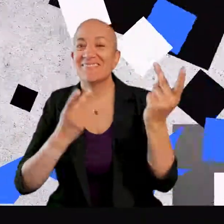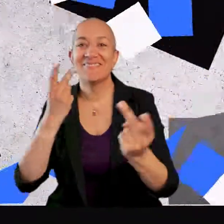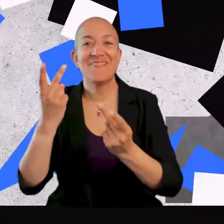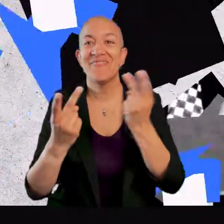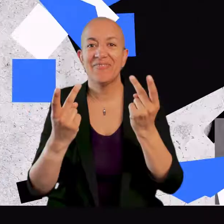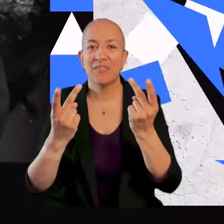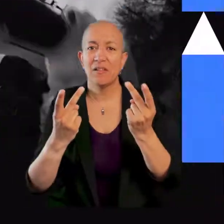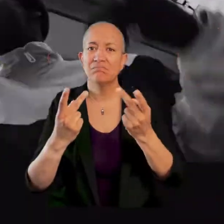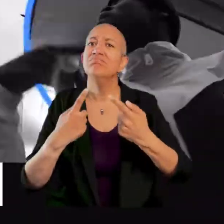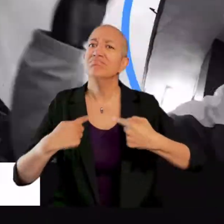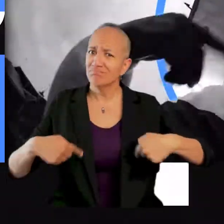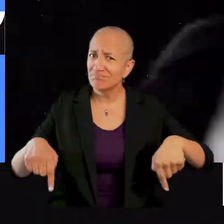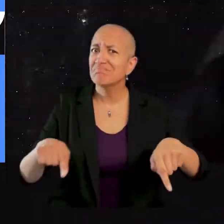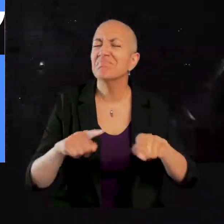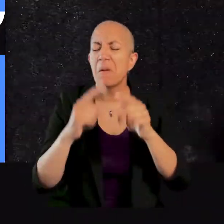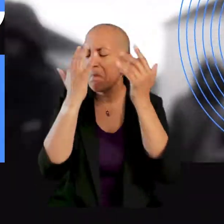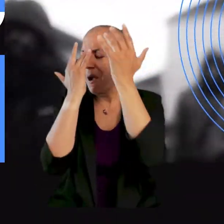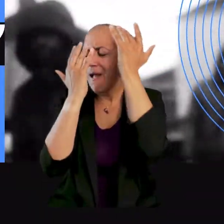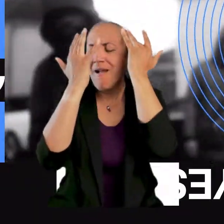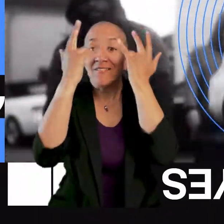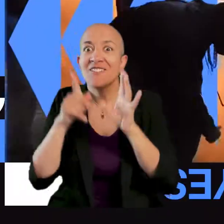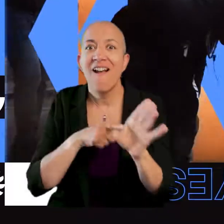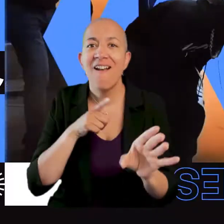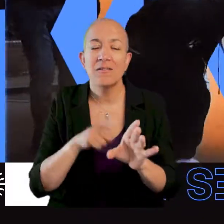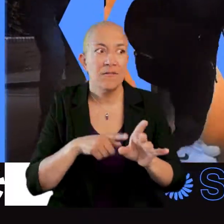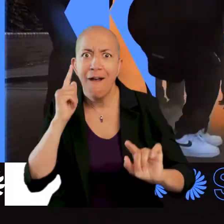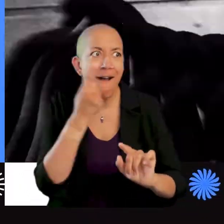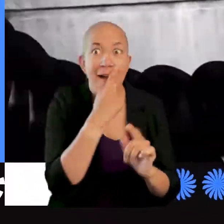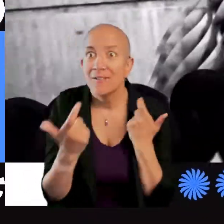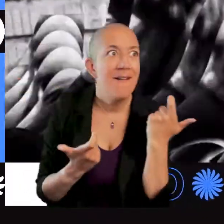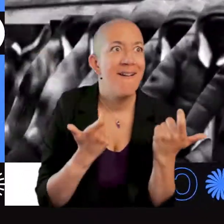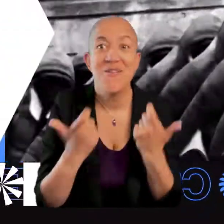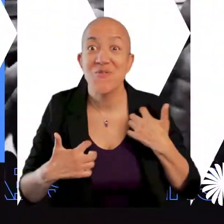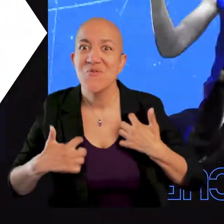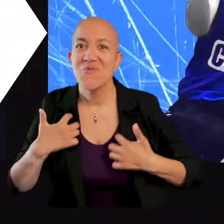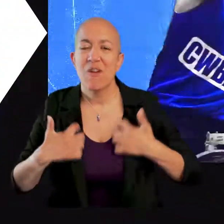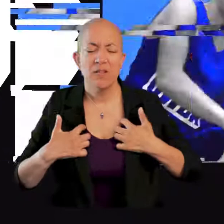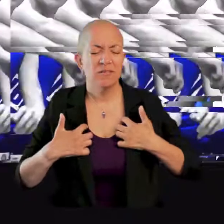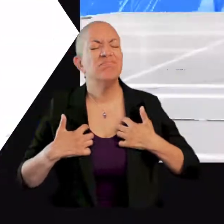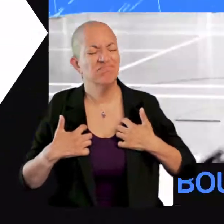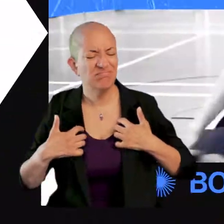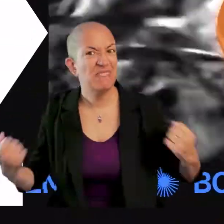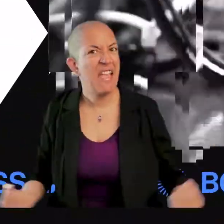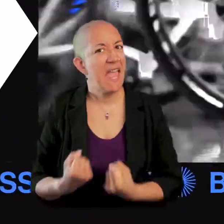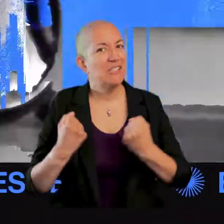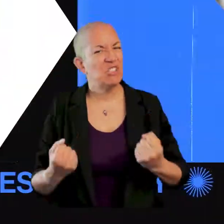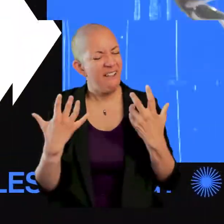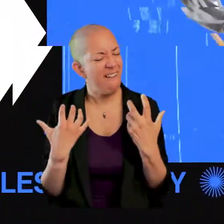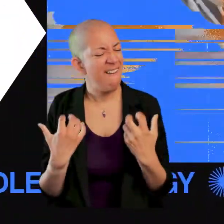We are young minds and curious eyes. Boundless energy will move us forward.